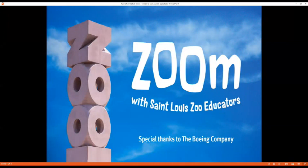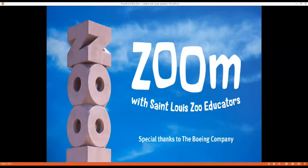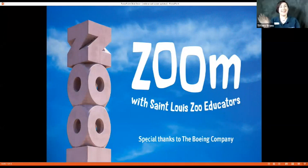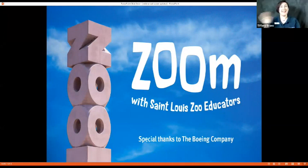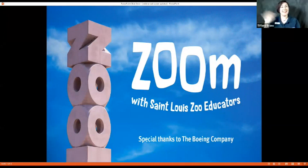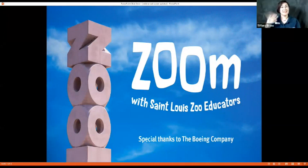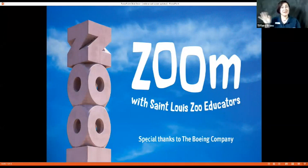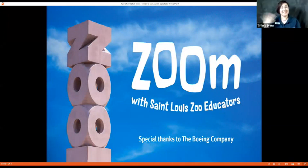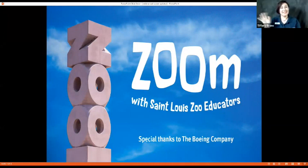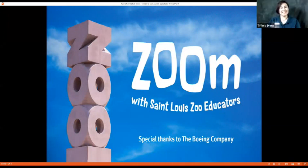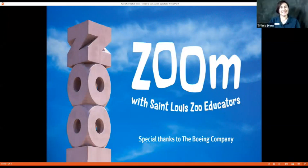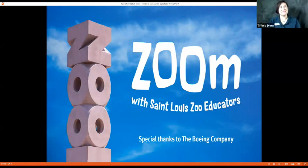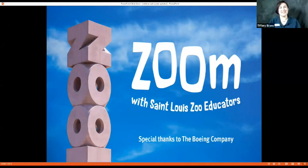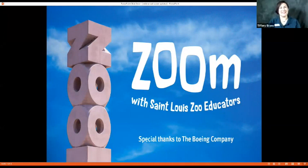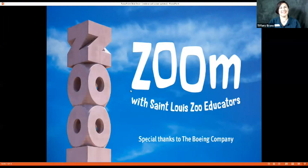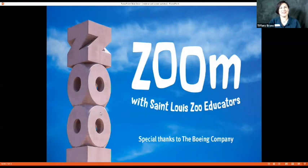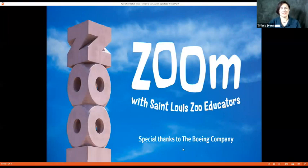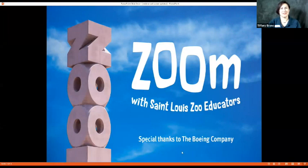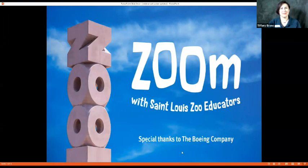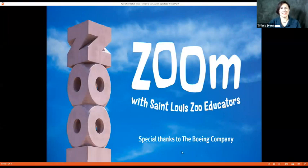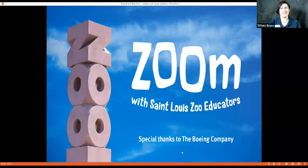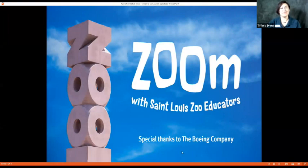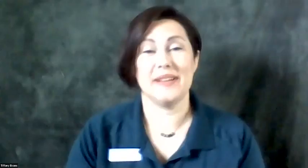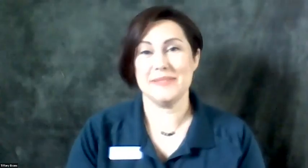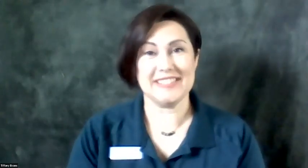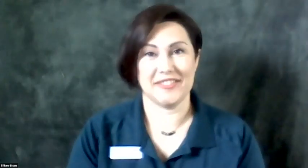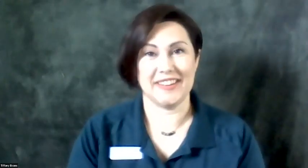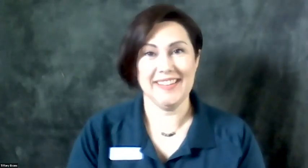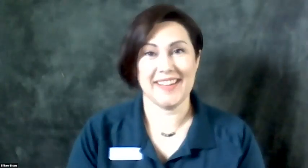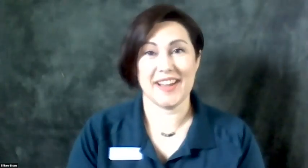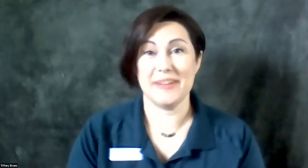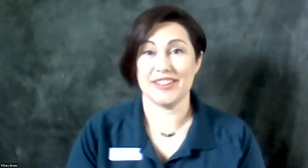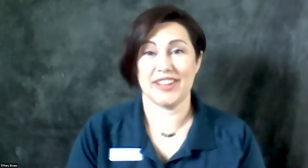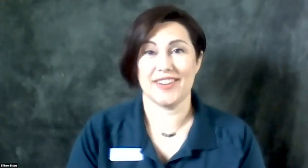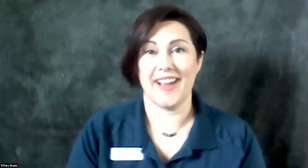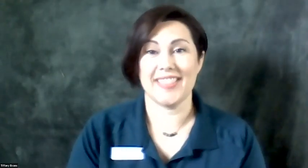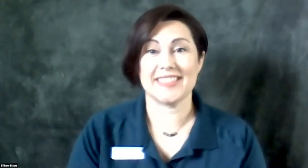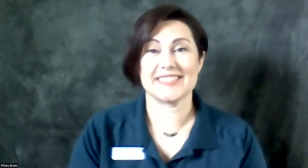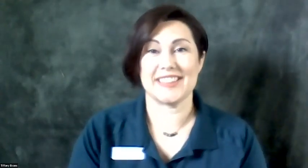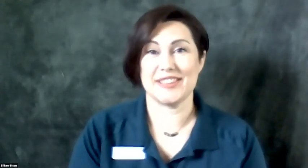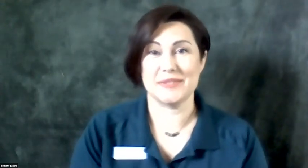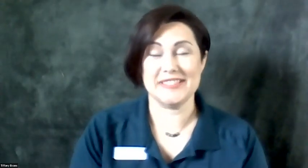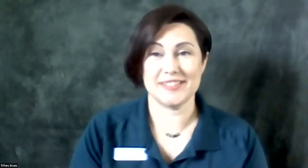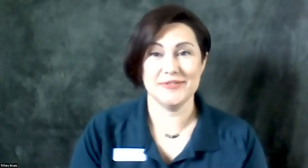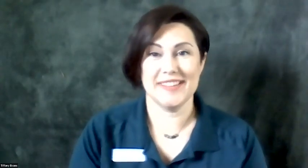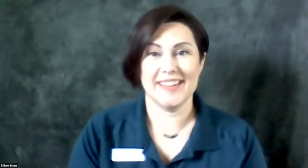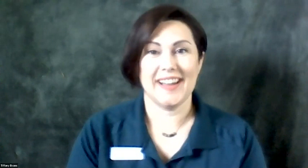hi everyone good morning thank you for joining me my name is tiffany and i'm an educator at the st louis zoo i